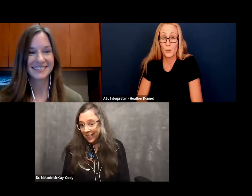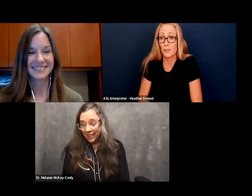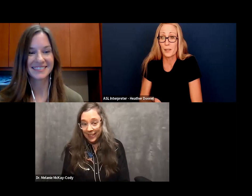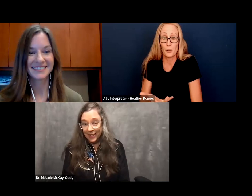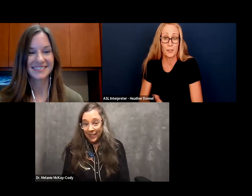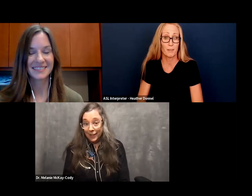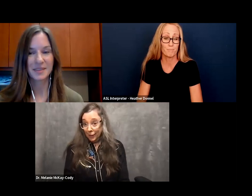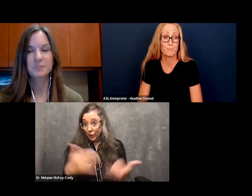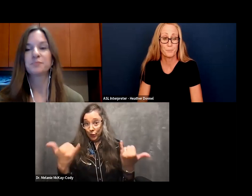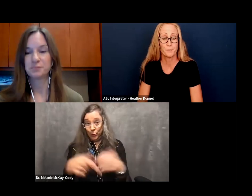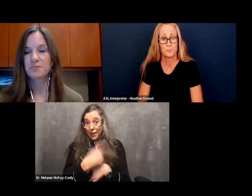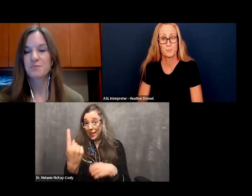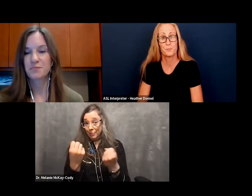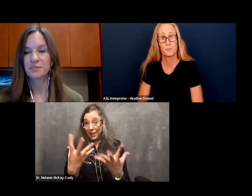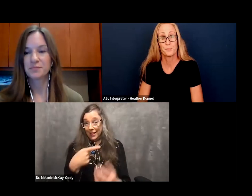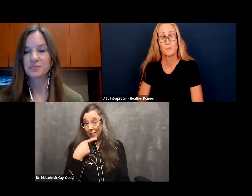Anyone in the community?